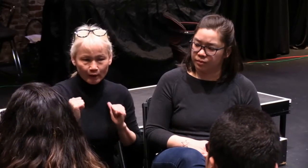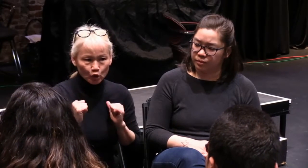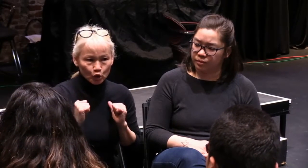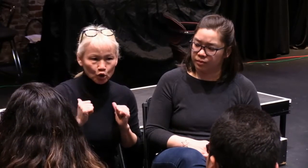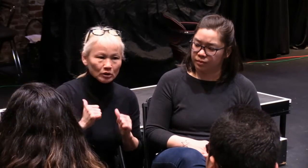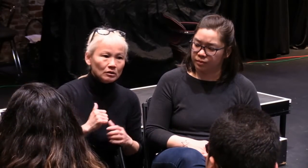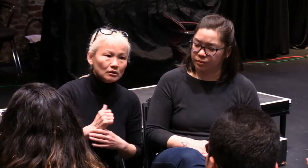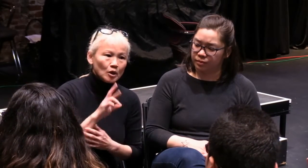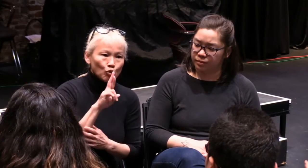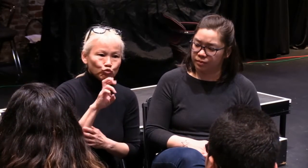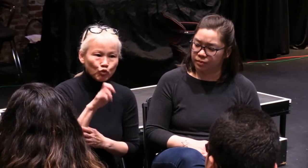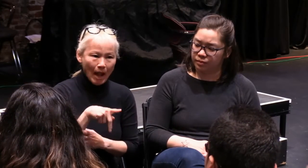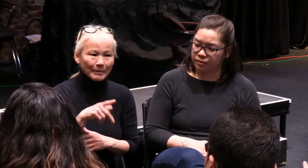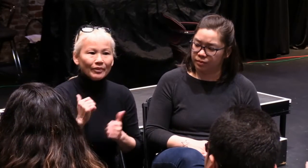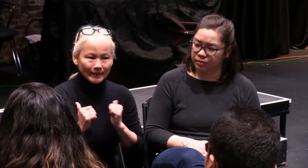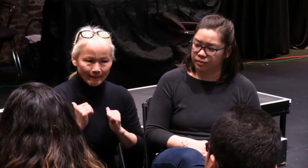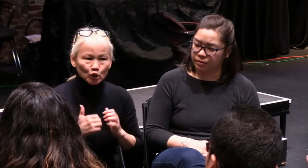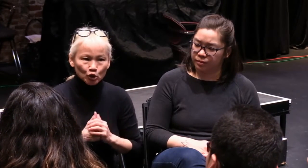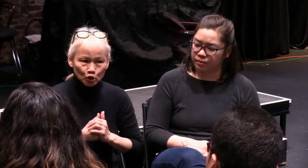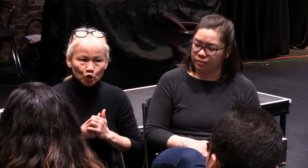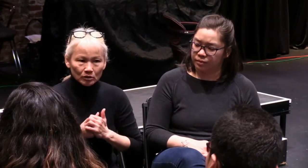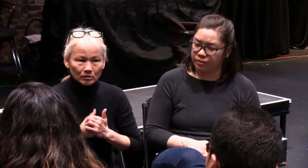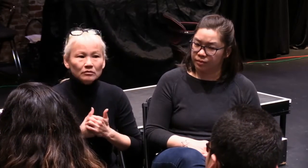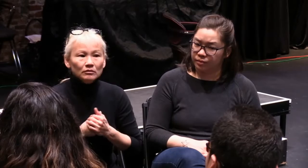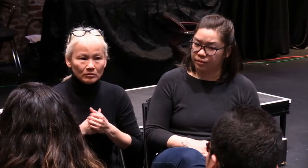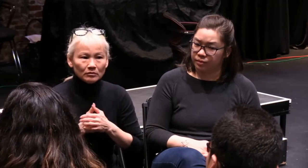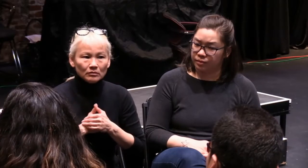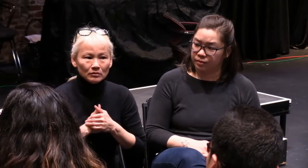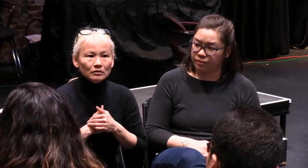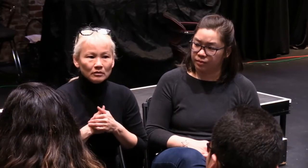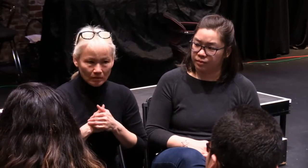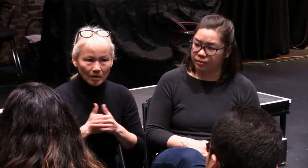This was a production that was produced in Milwaukee Rep, Milwaukee Repertory Theater.